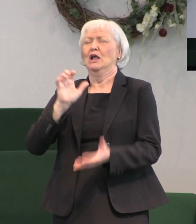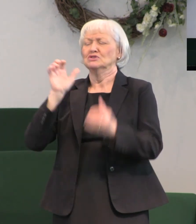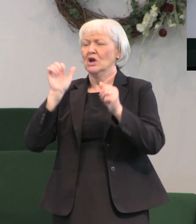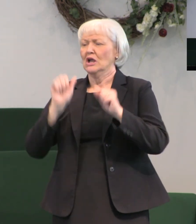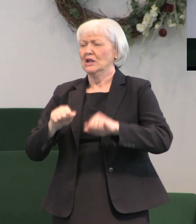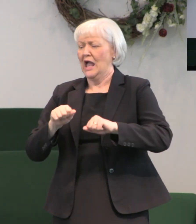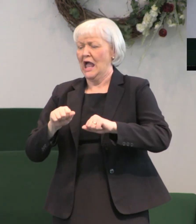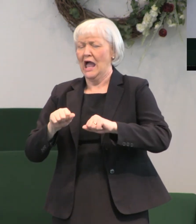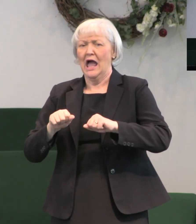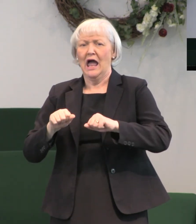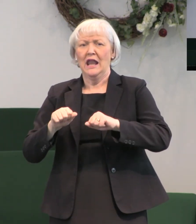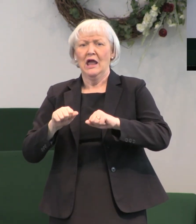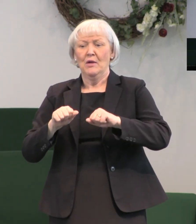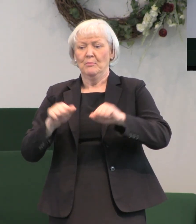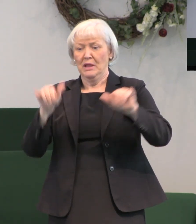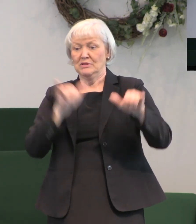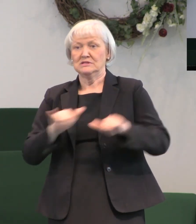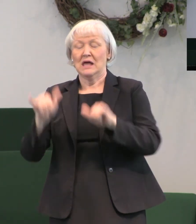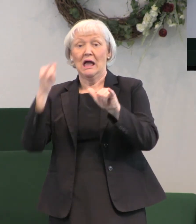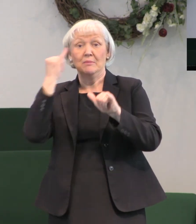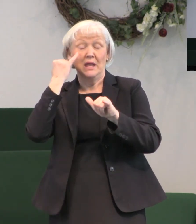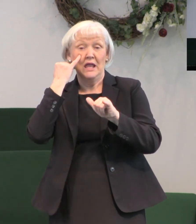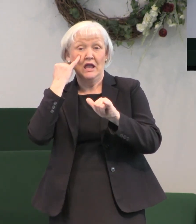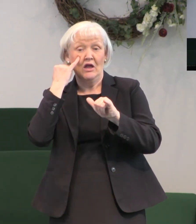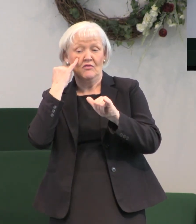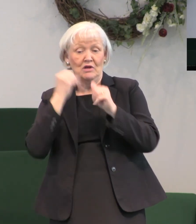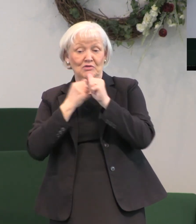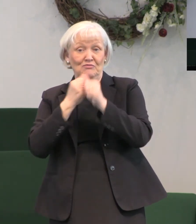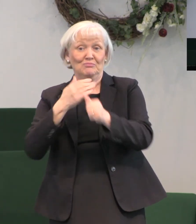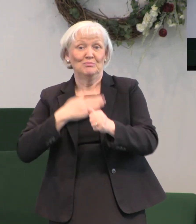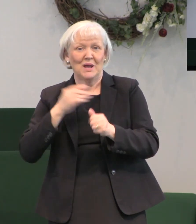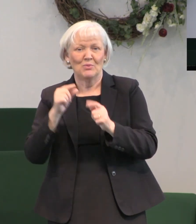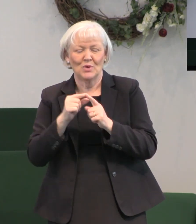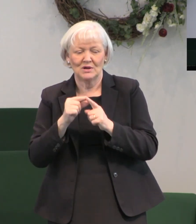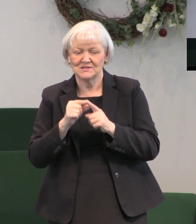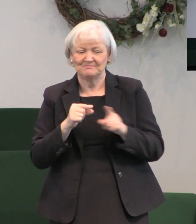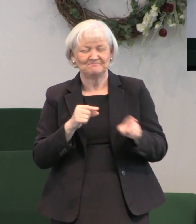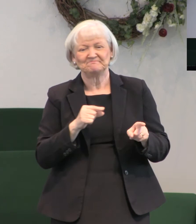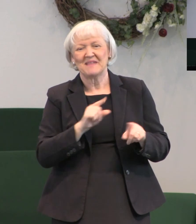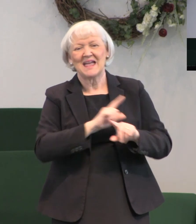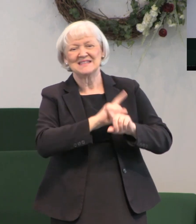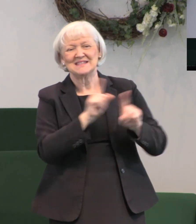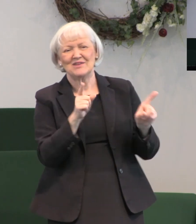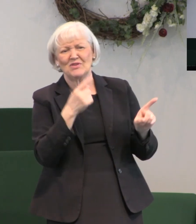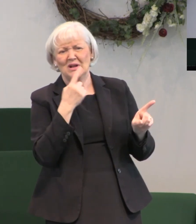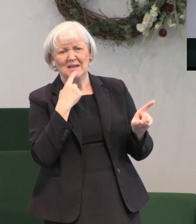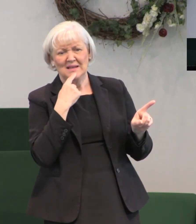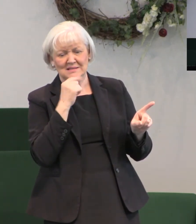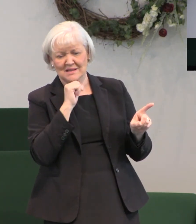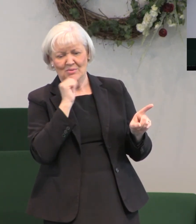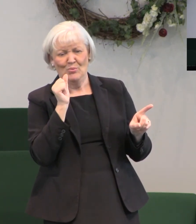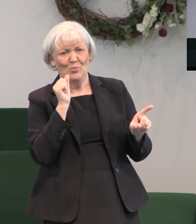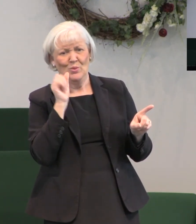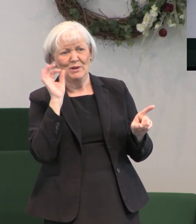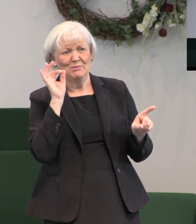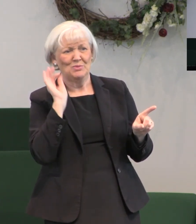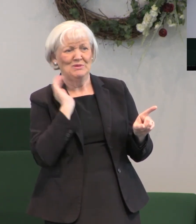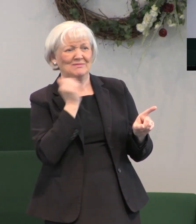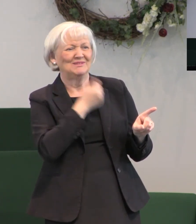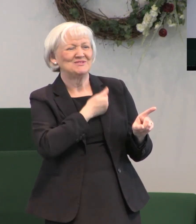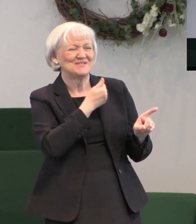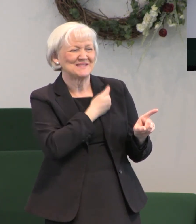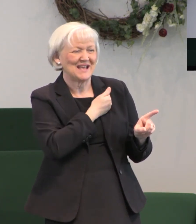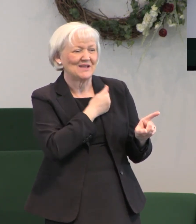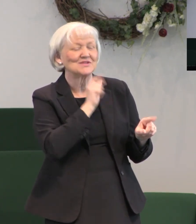be like me if you'll do what I say no Paul wasn't like that he said we don't preach ourselves we